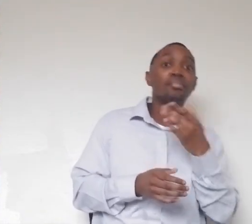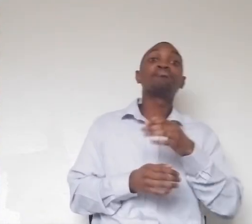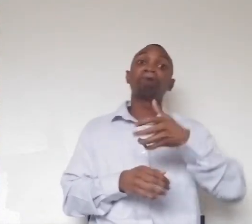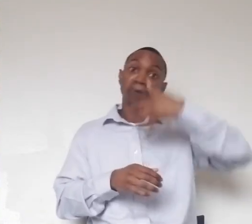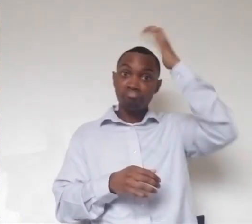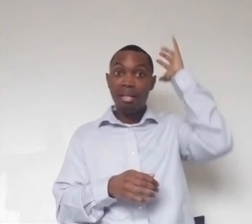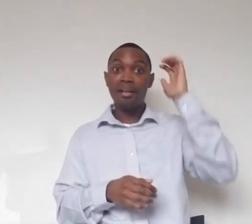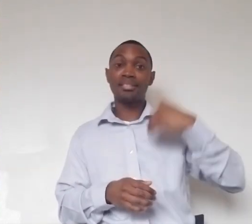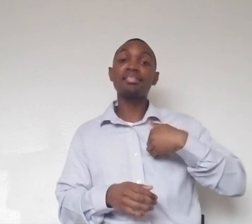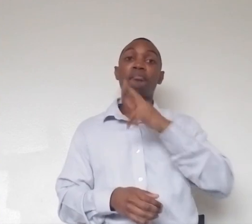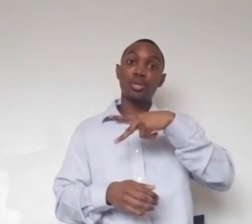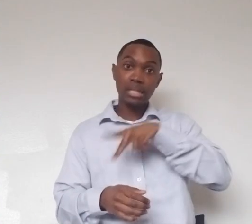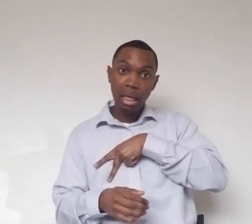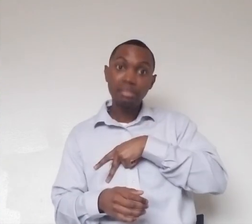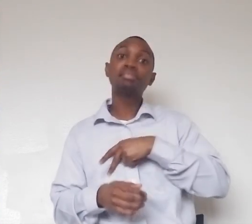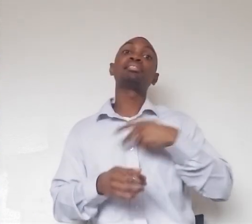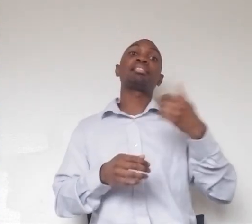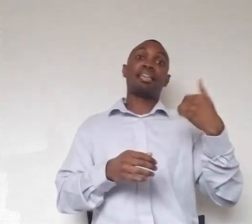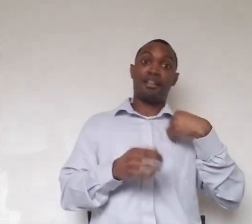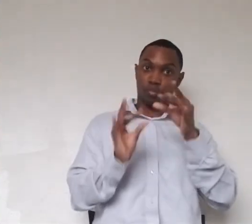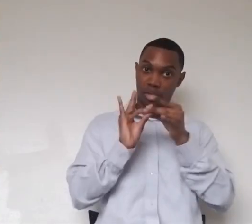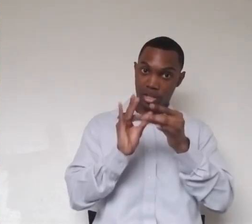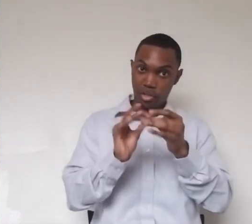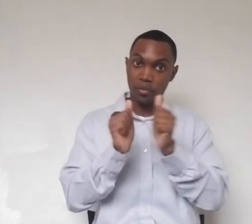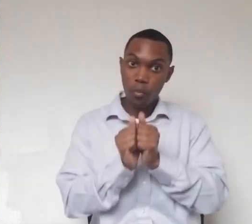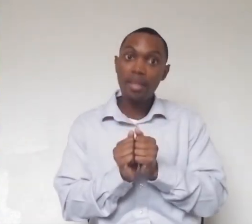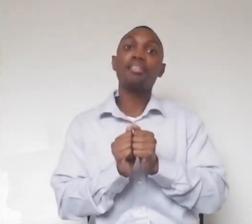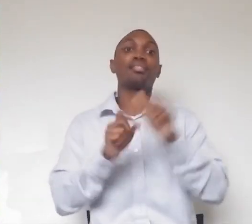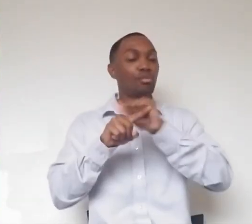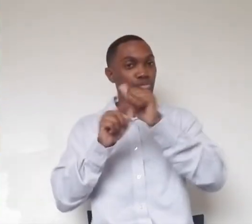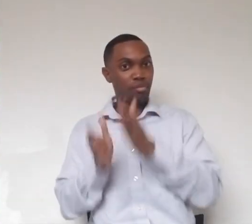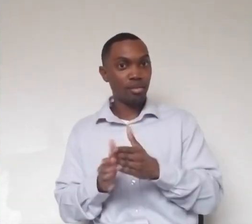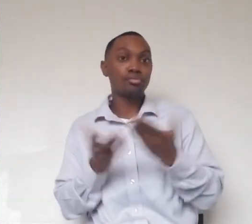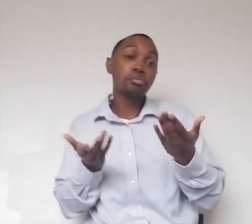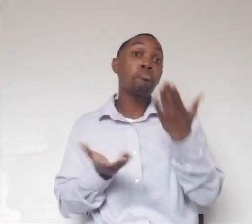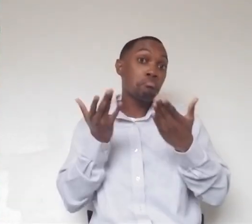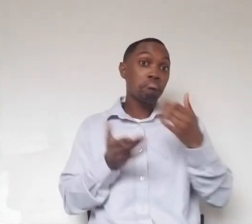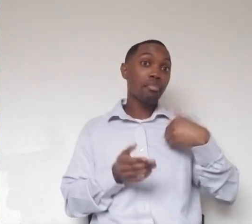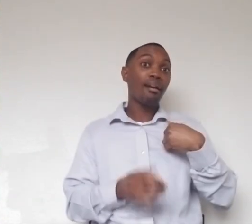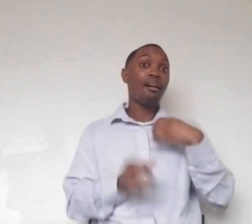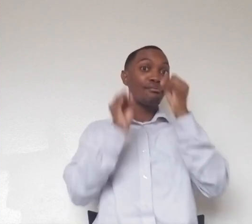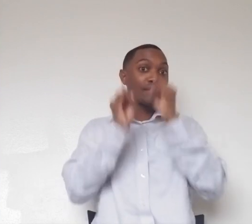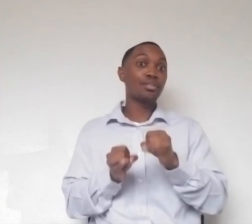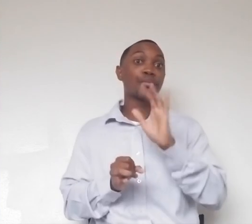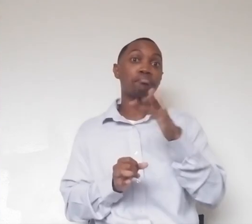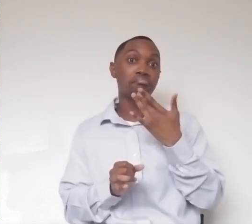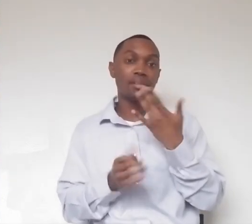relationships with their care team staff. Um, yeah, they probably do have their own individual preferences. Um, but it's hard to say what they are without